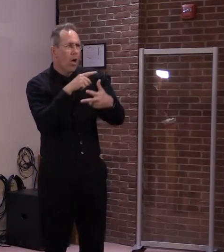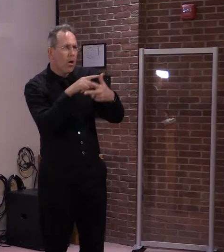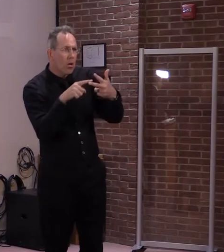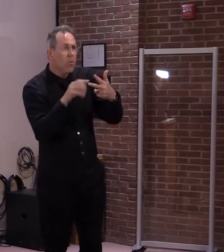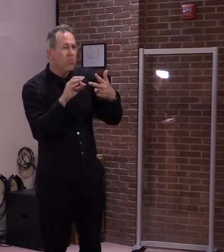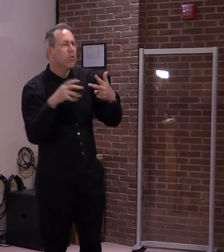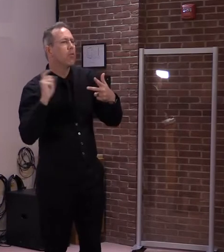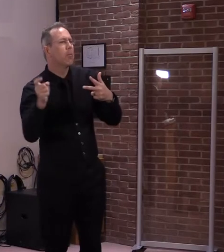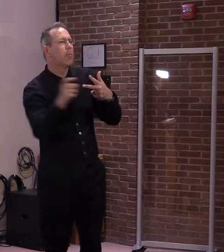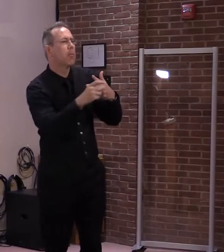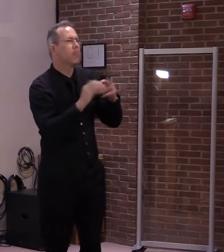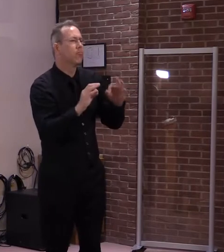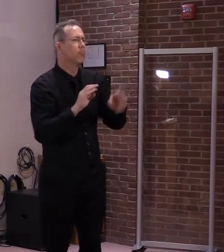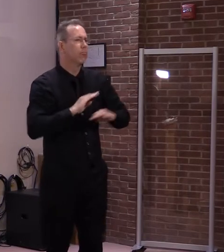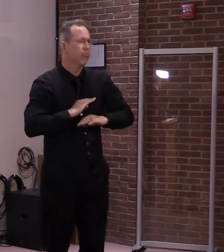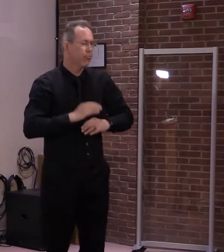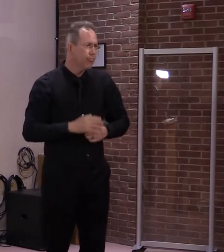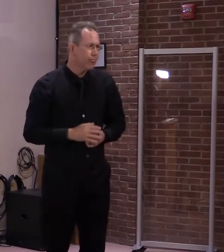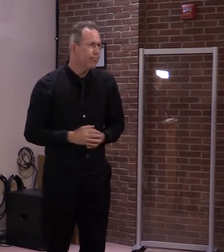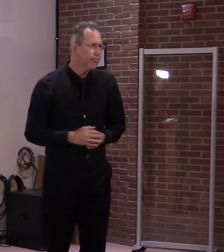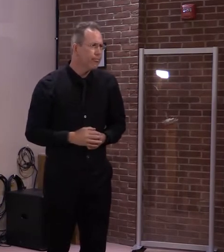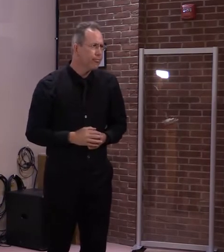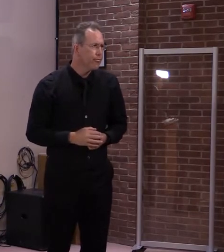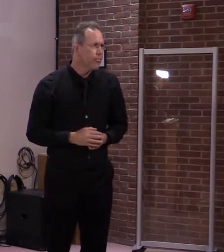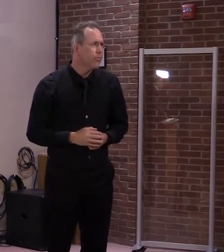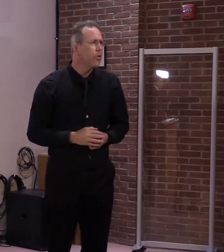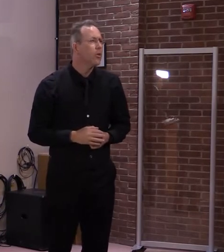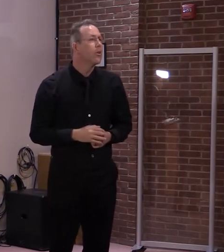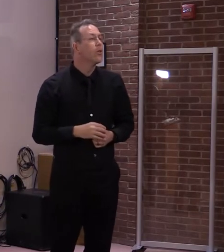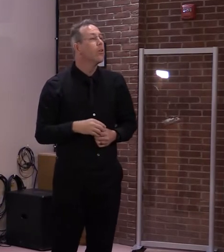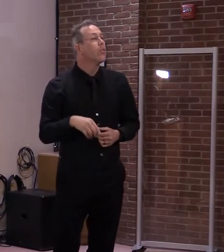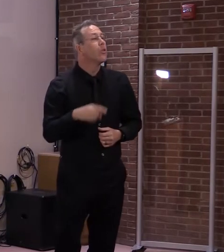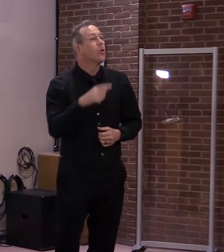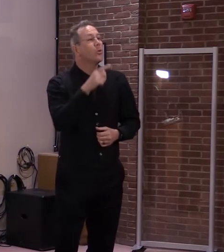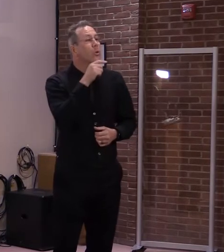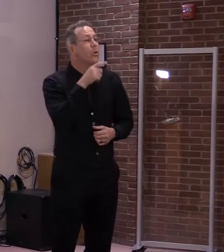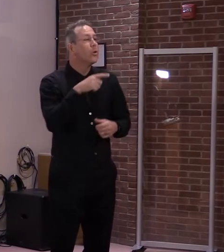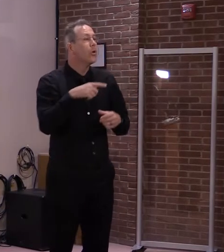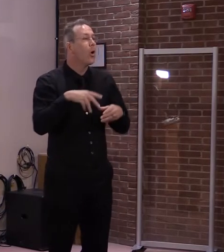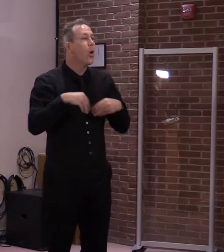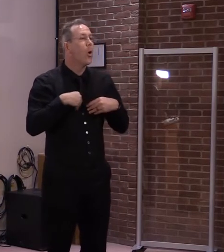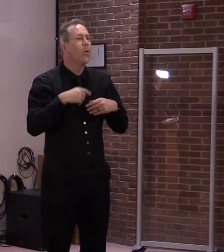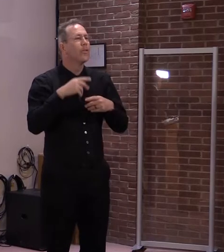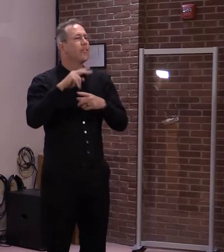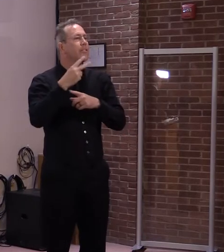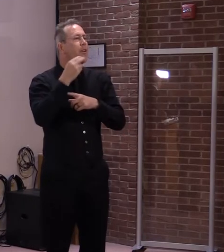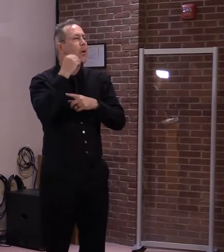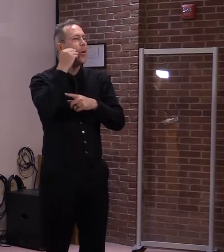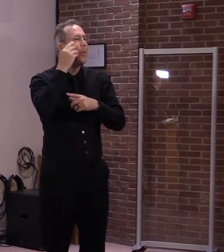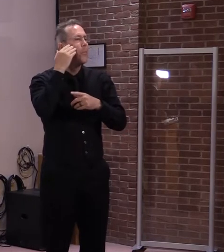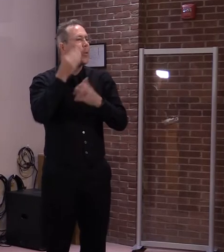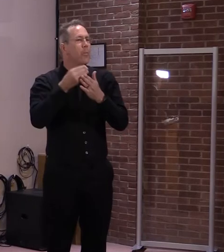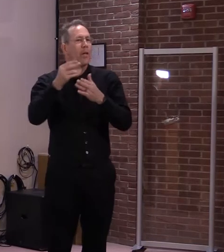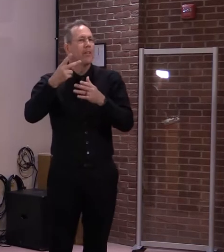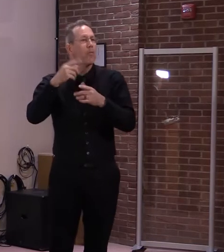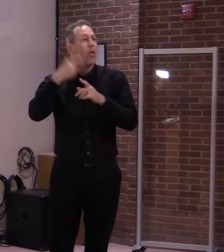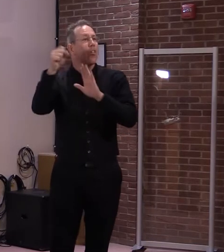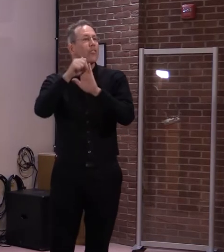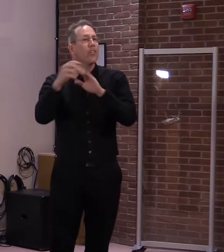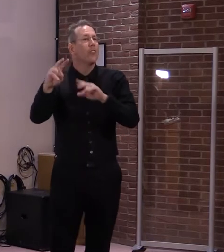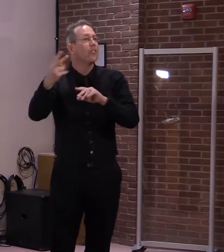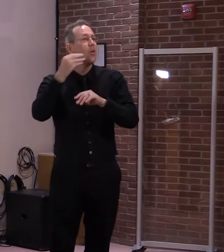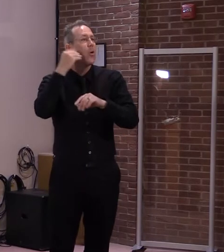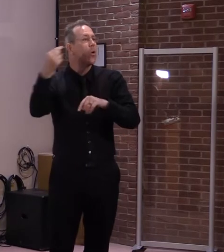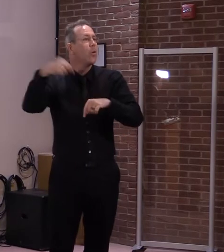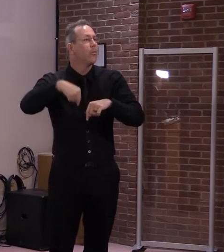out of the two. And to those second homeowners coming back to Vermont after wintering somewhere else, we'd like to provide